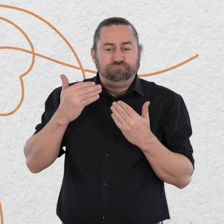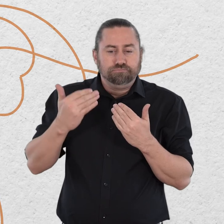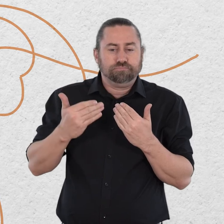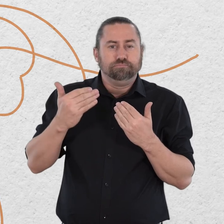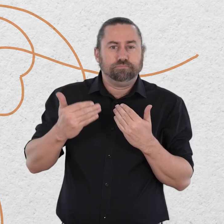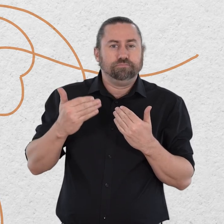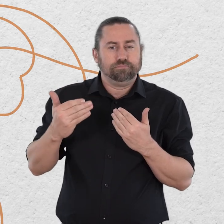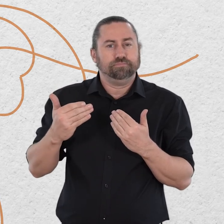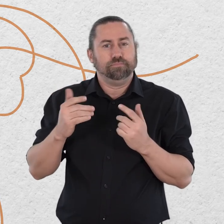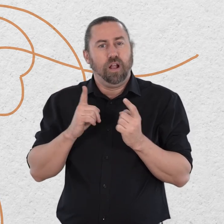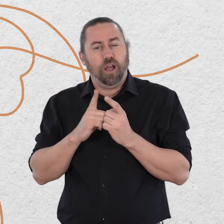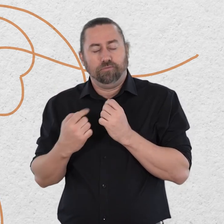friend to you